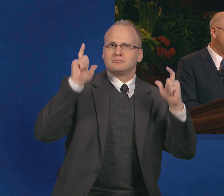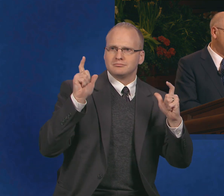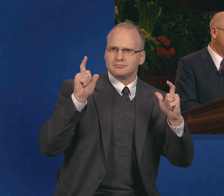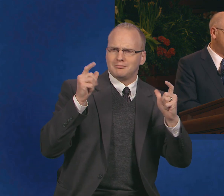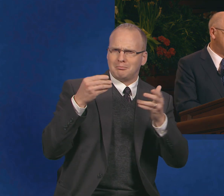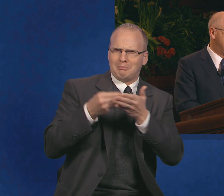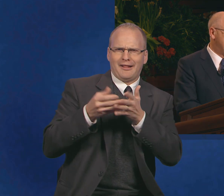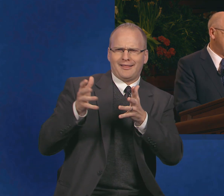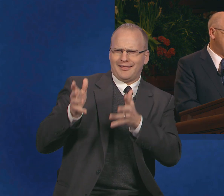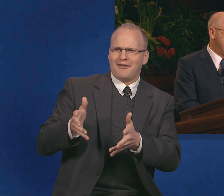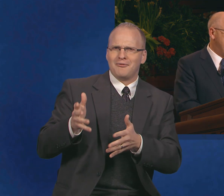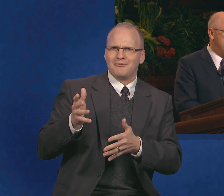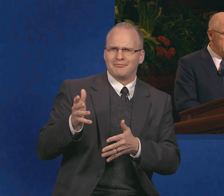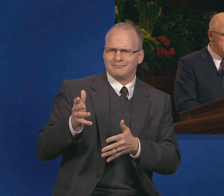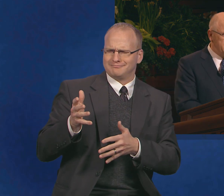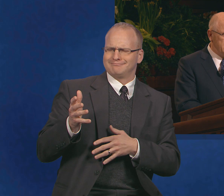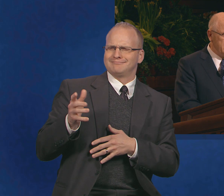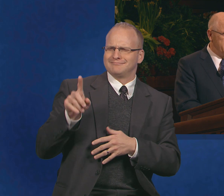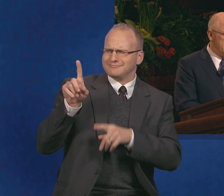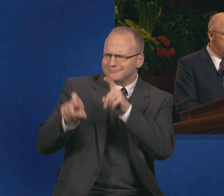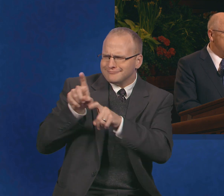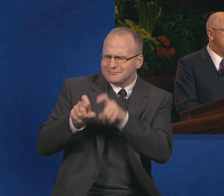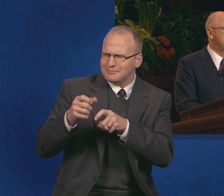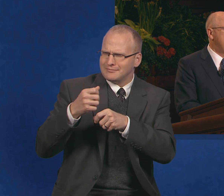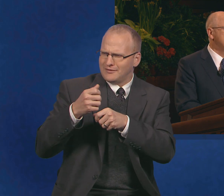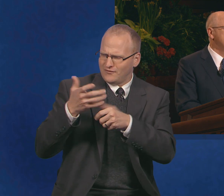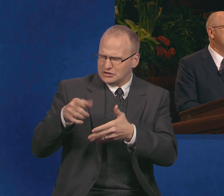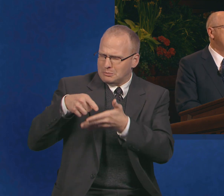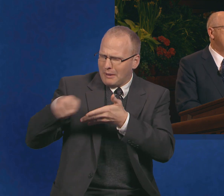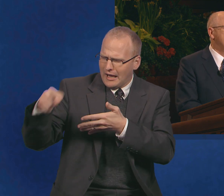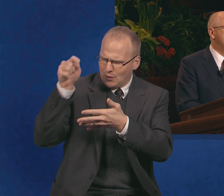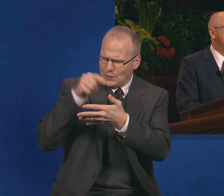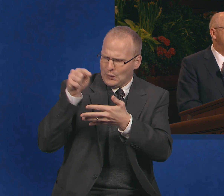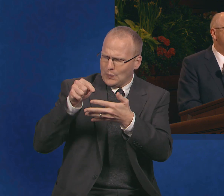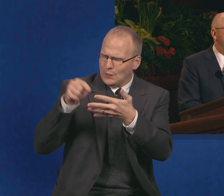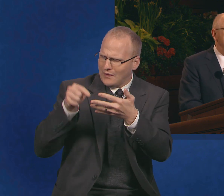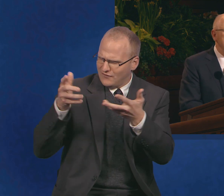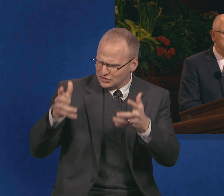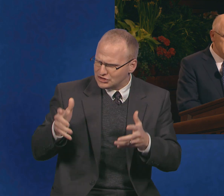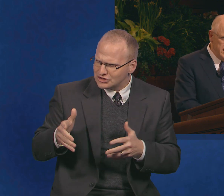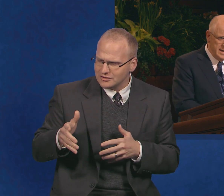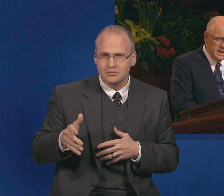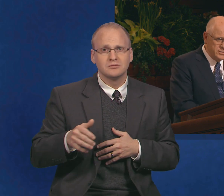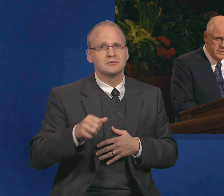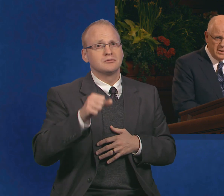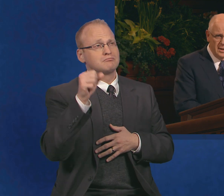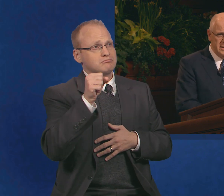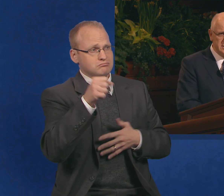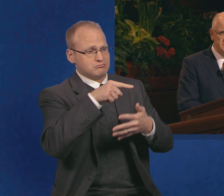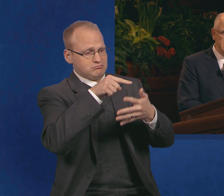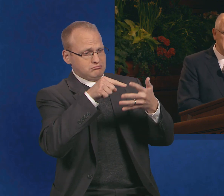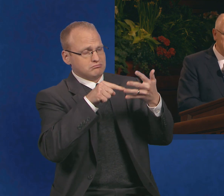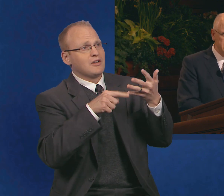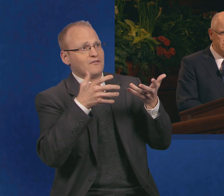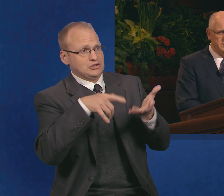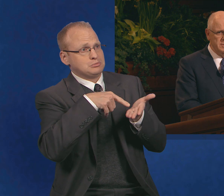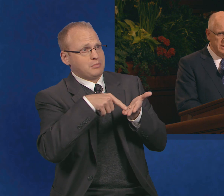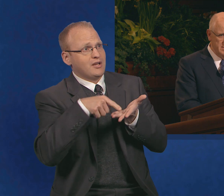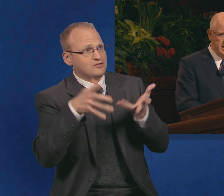over. He quizzed John to make sure all the costs had been covered, and John answered that all the expenses for the trip had been met,